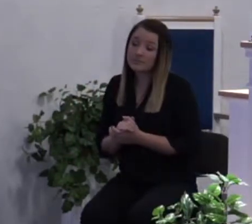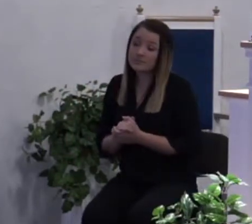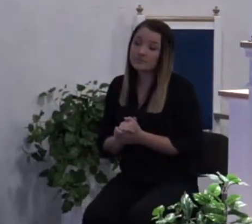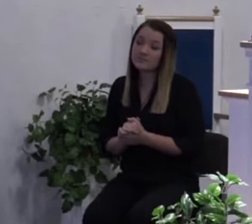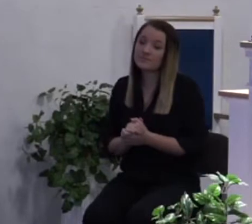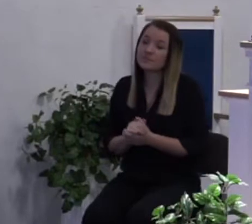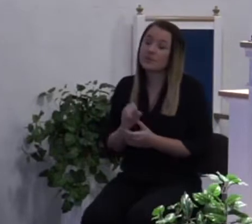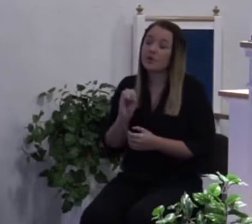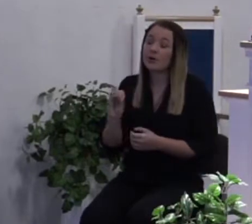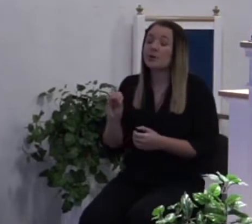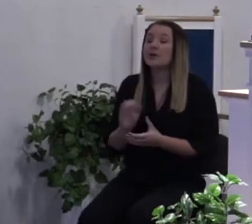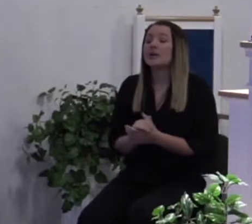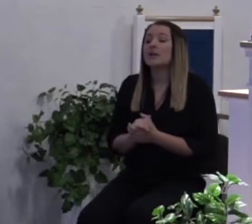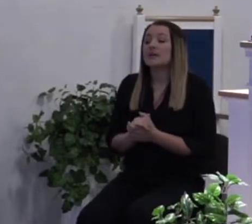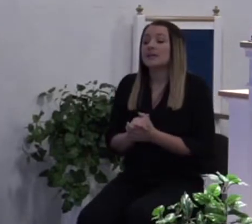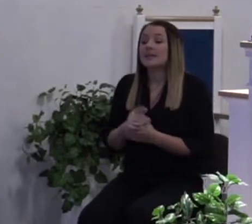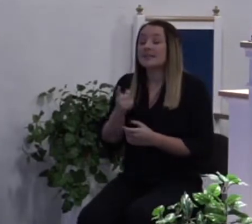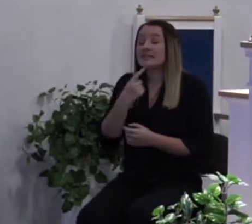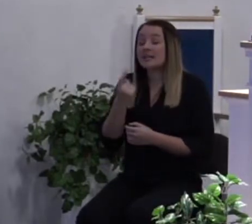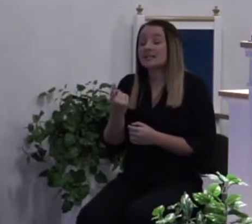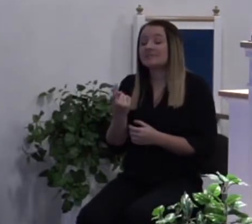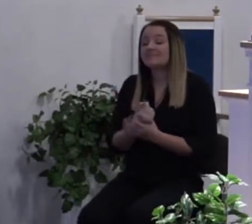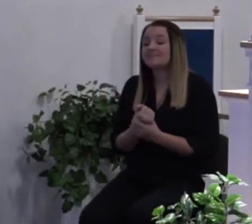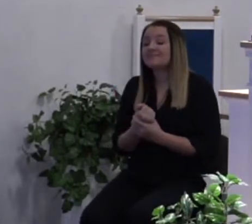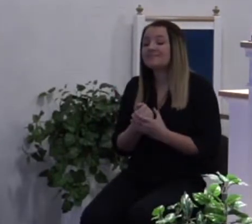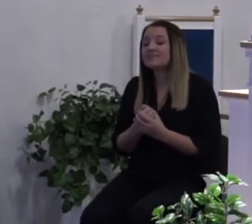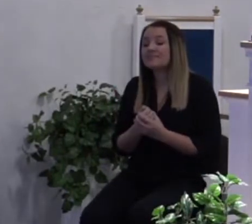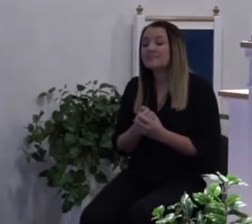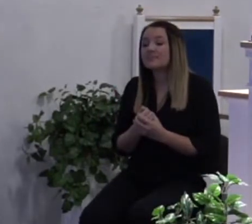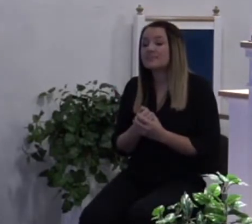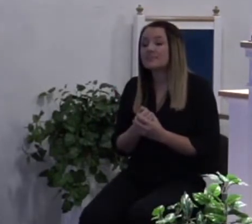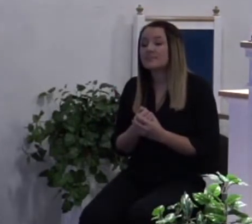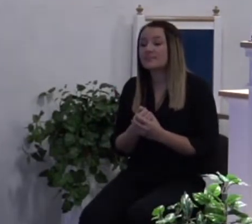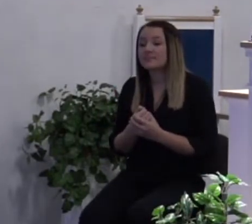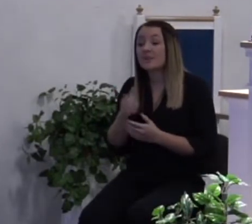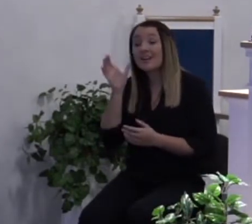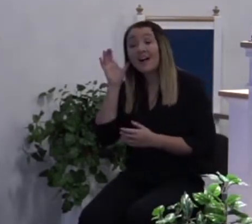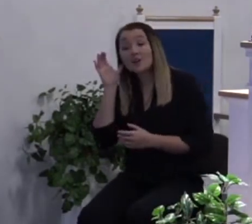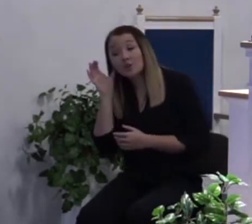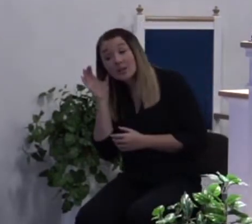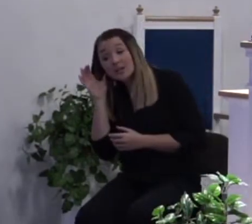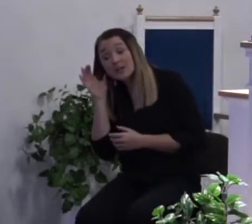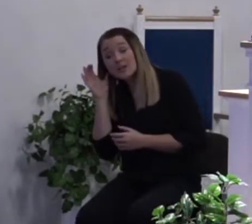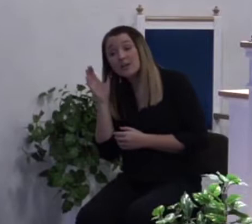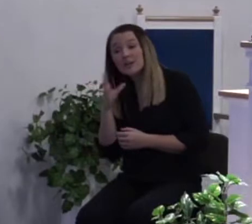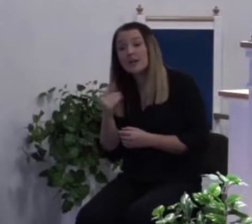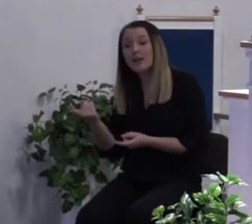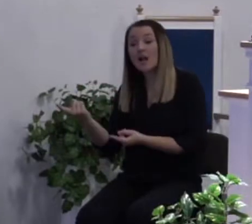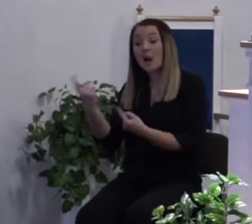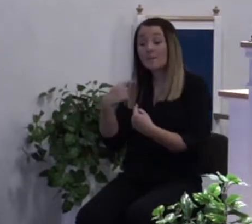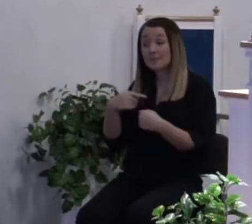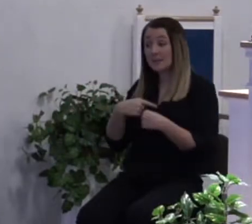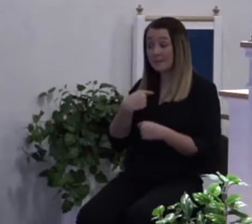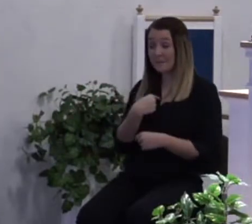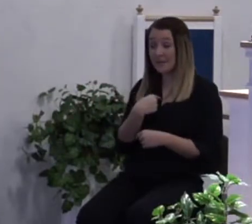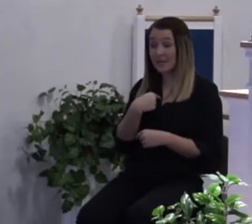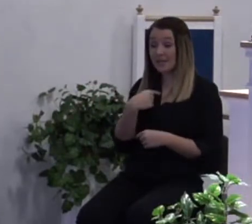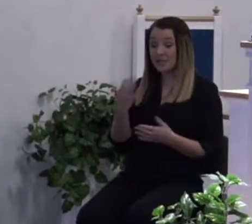So he said incline your ear and come to me here and your soul shall